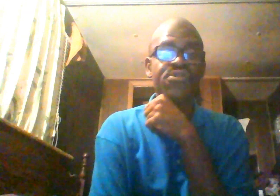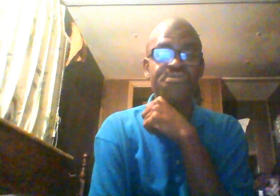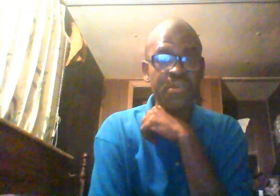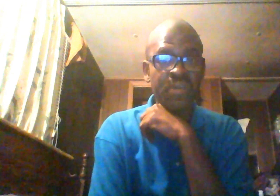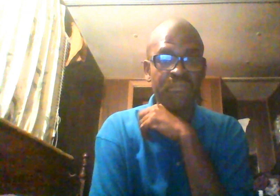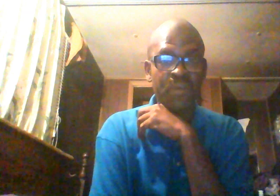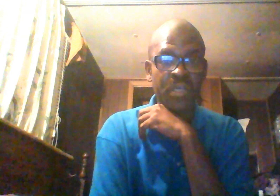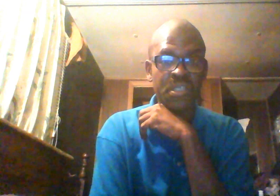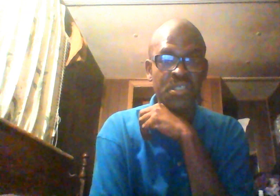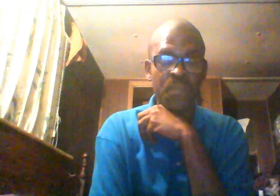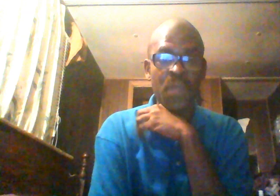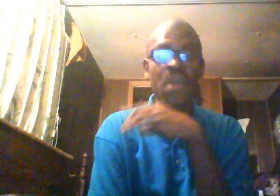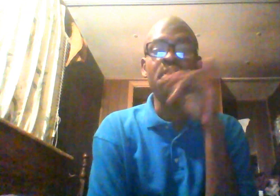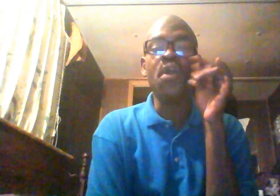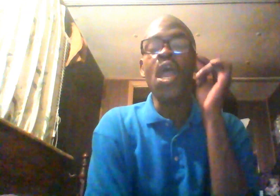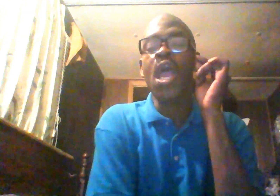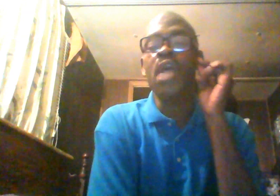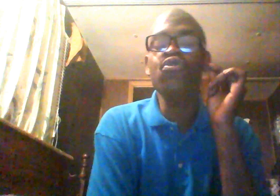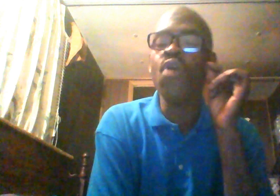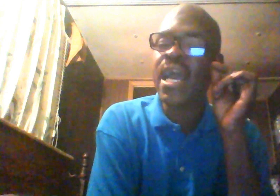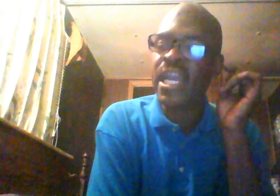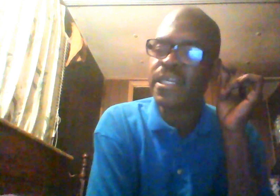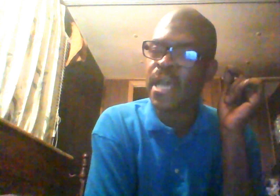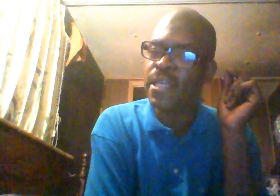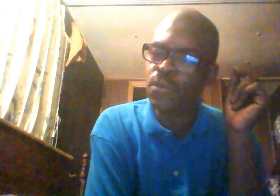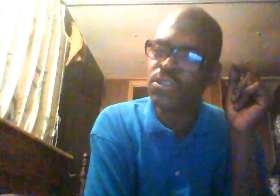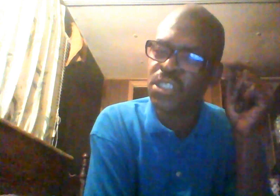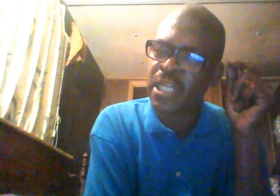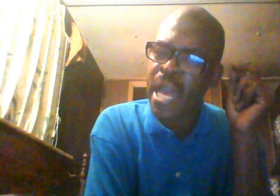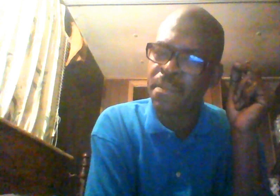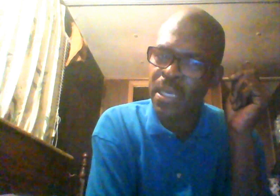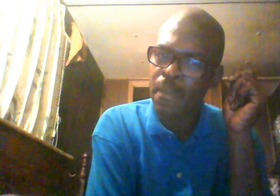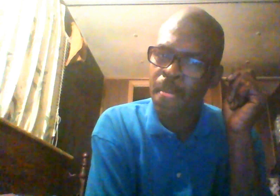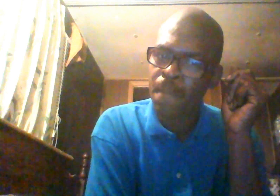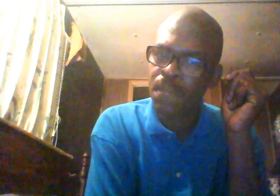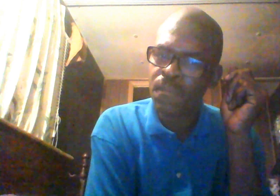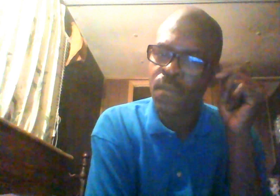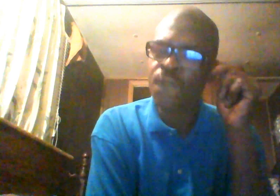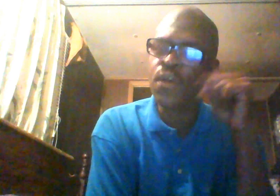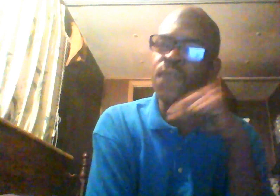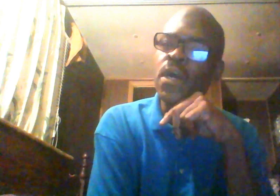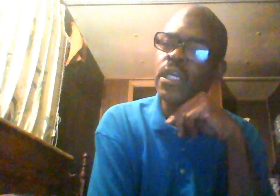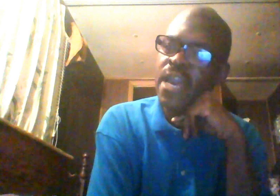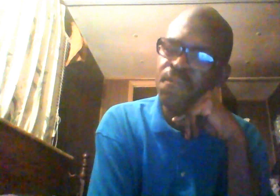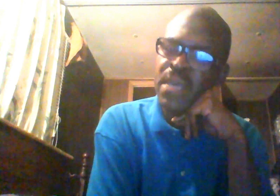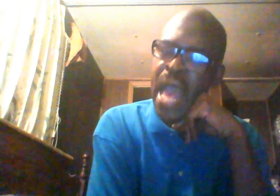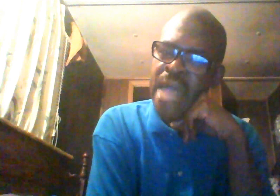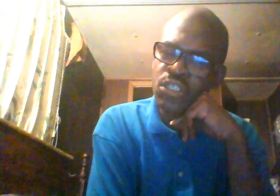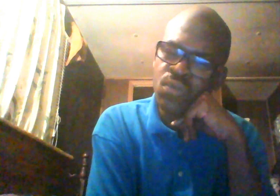still can't fucking touch him. You know how airtight your shit gotta be? For the fucking FBI to do an